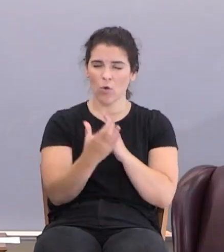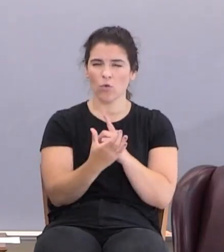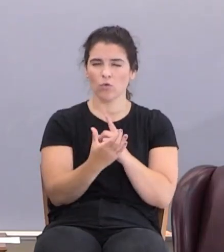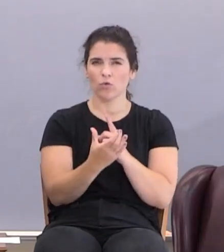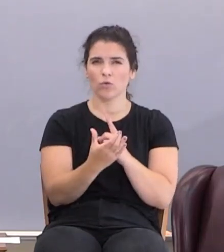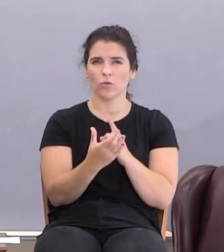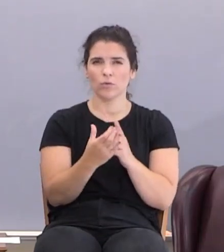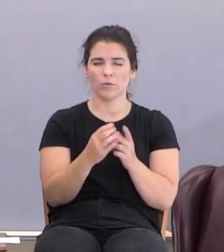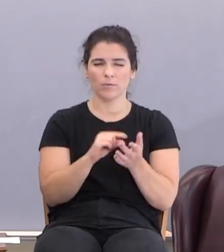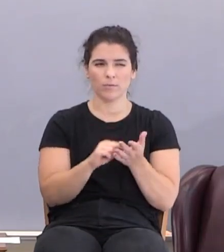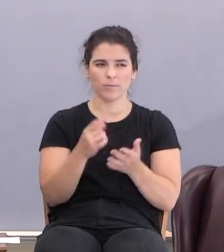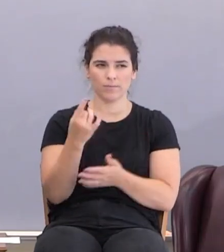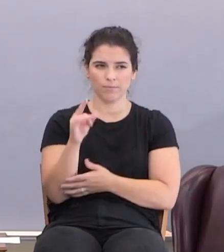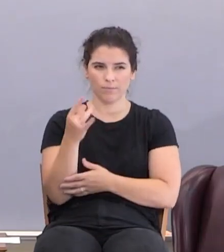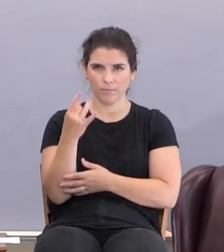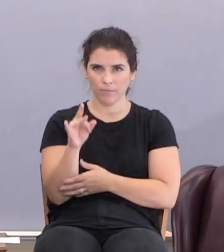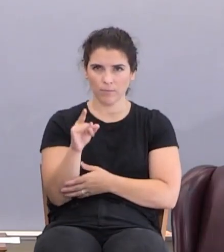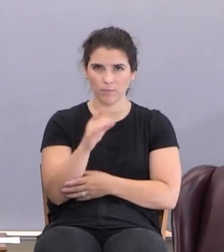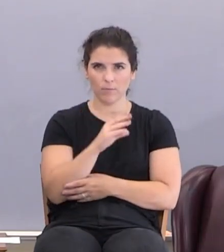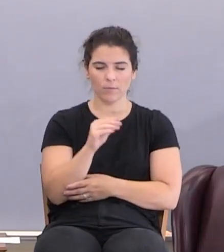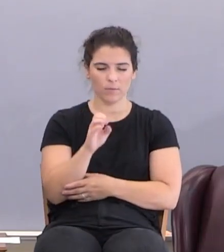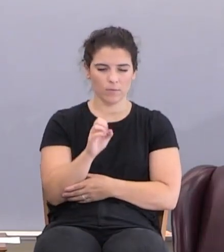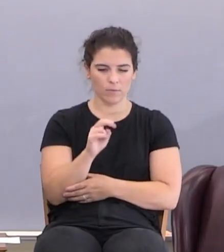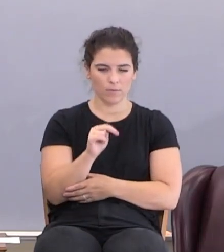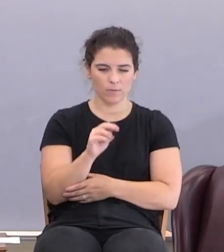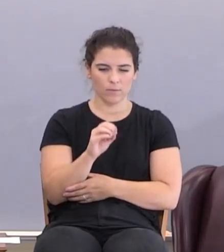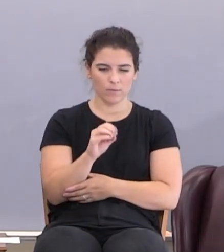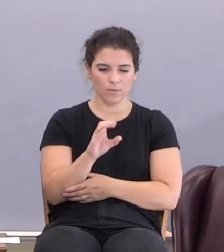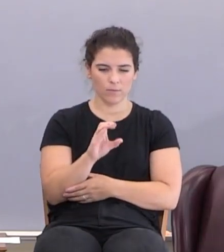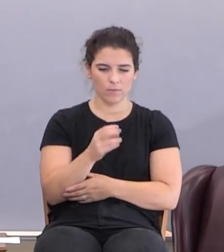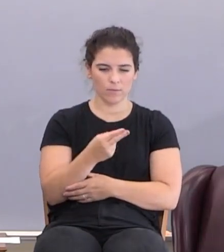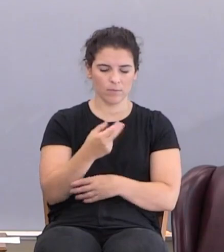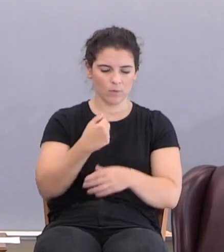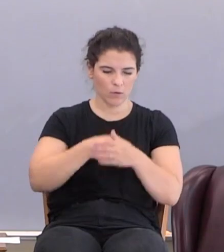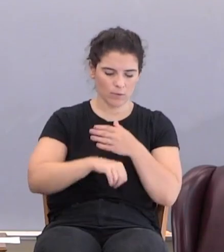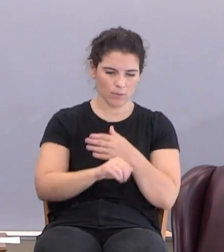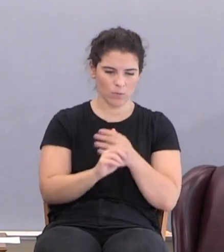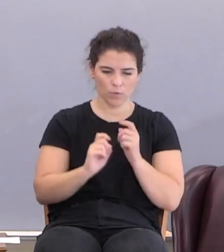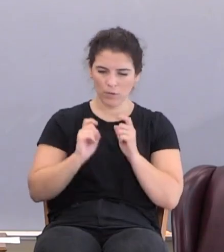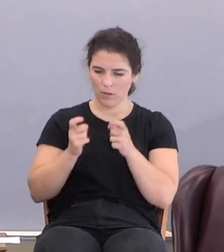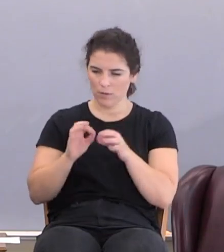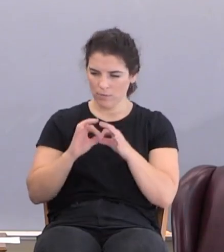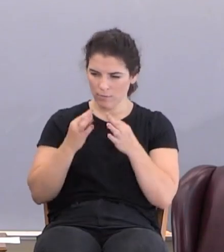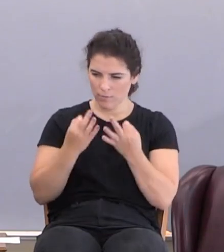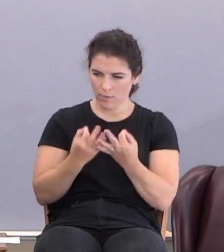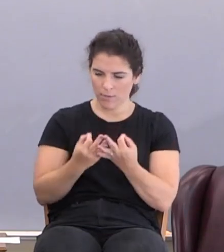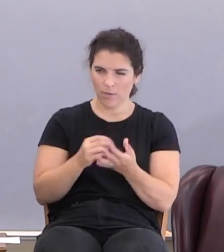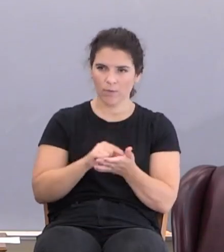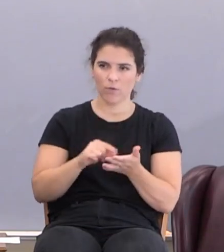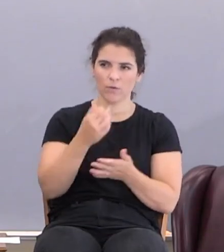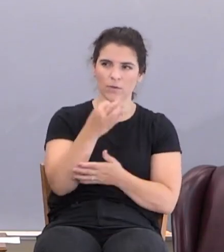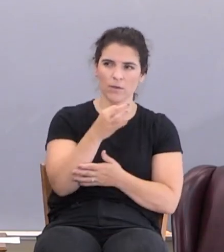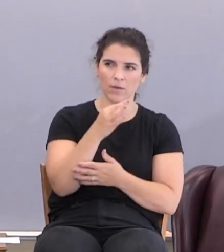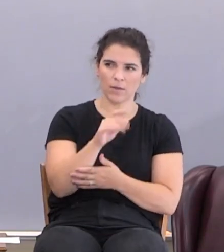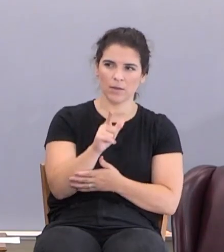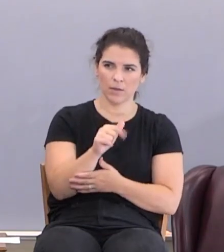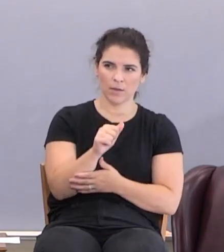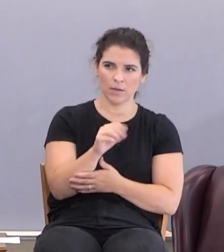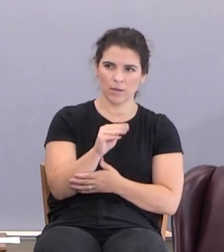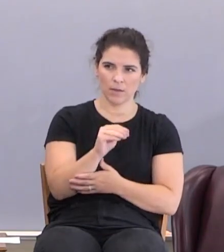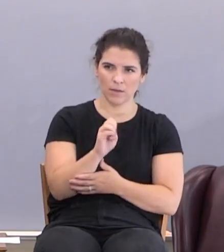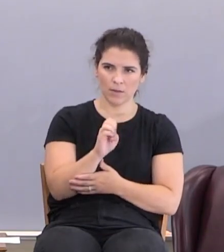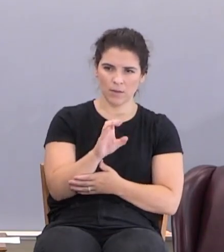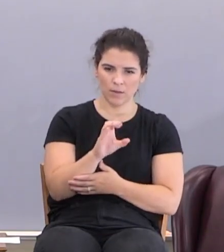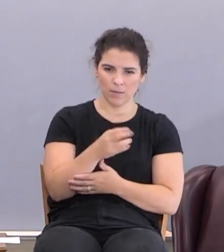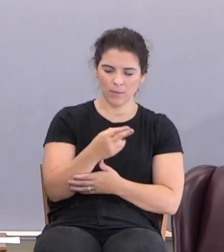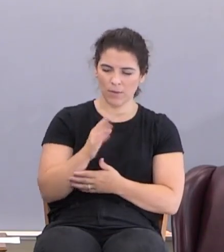Verse number 18, And then Enoch, that's his son, was born and gives the family. Verse number 19, Lamech, one of